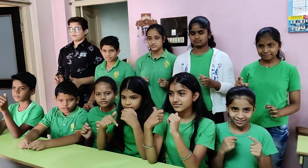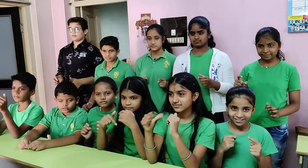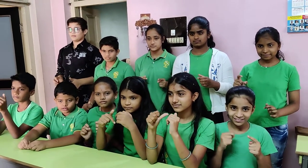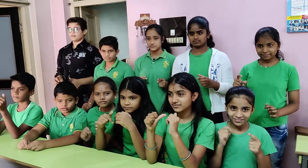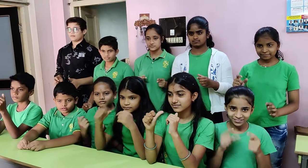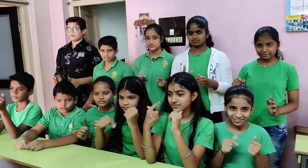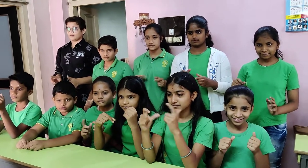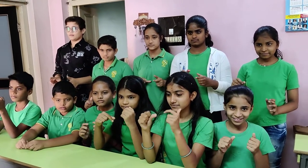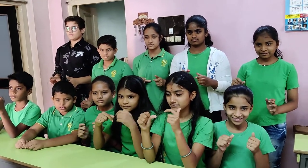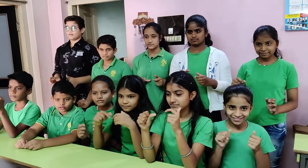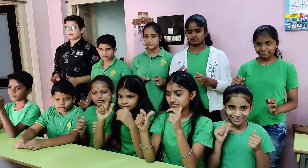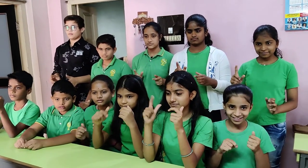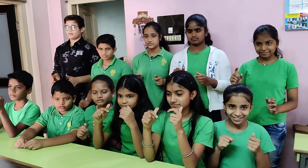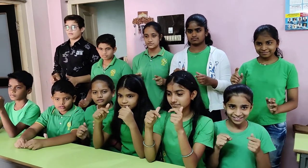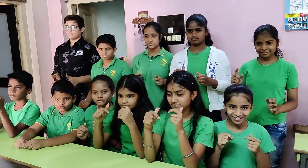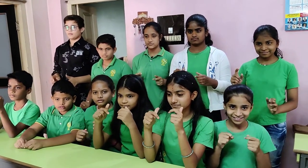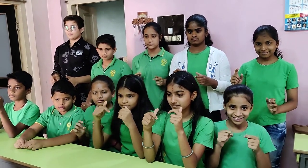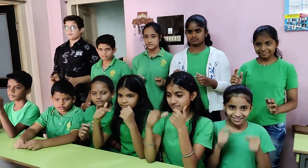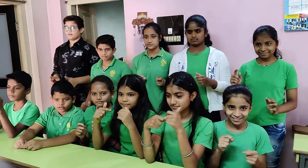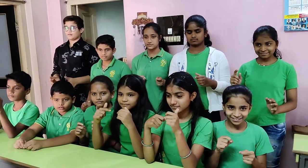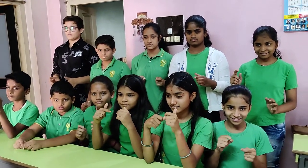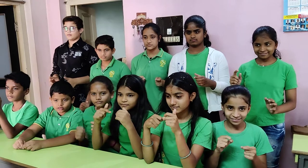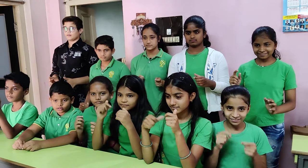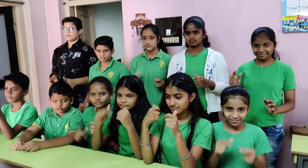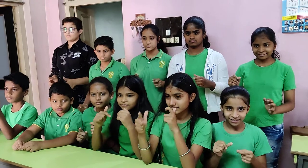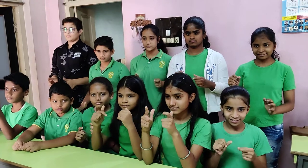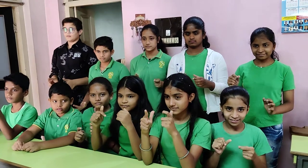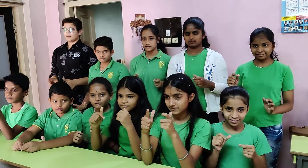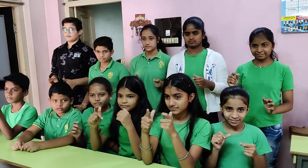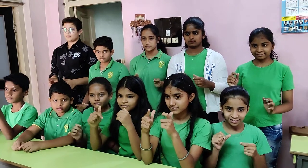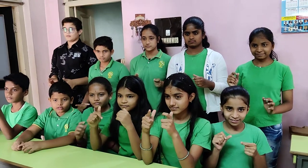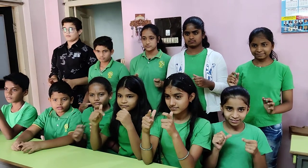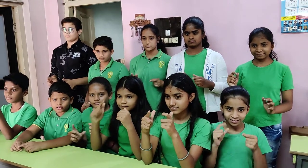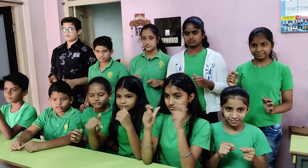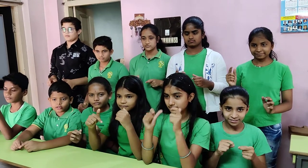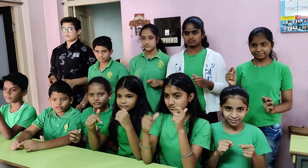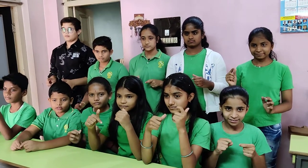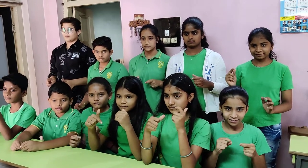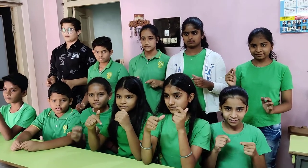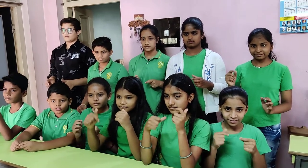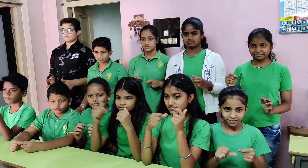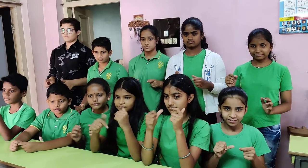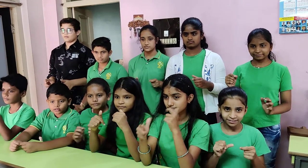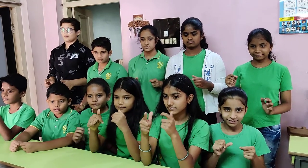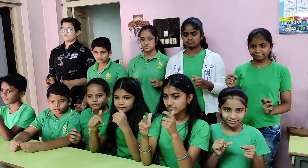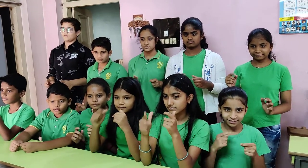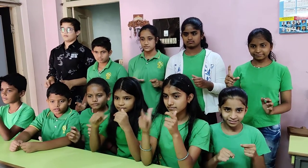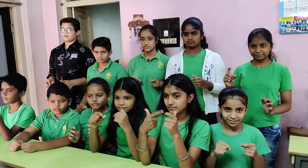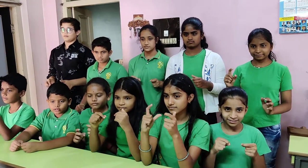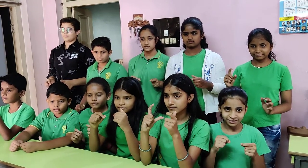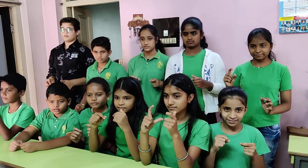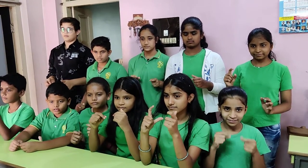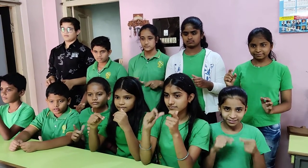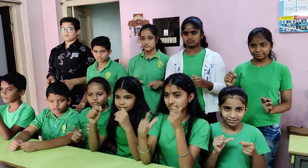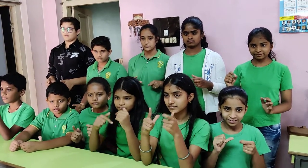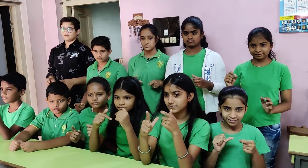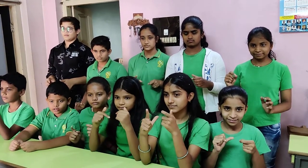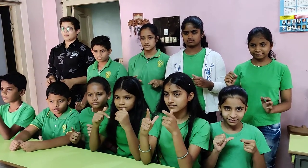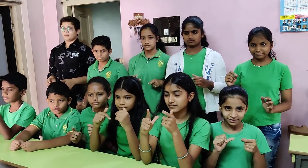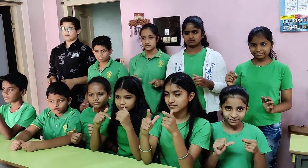4, 5, 9, 5, less 6, 7, 6, 5, less 9,